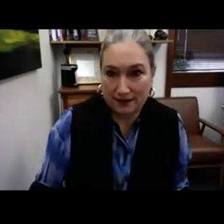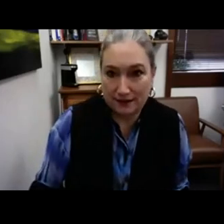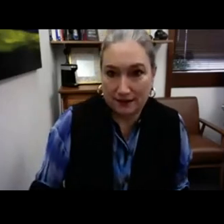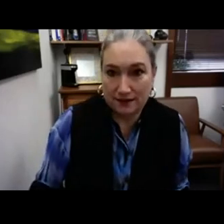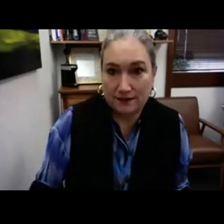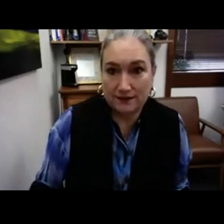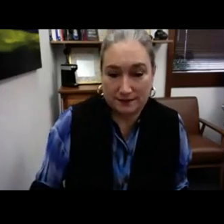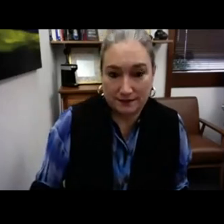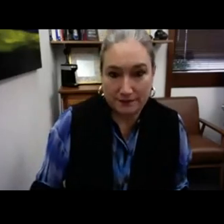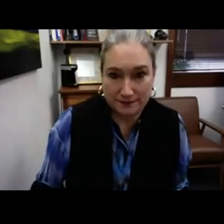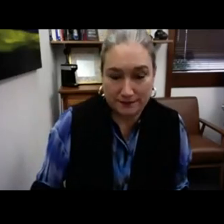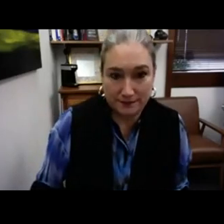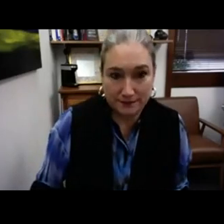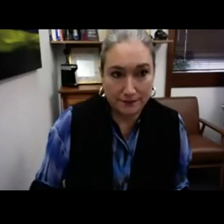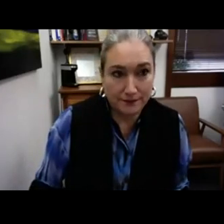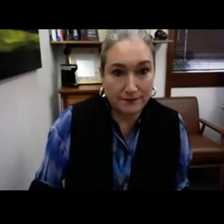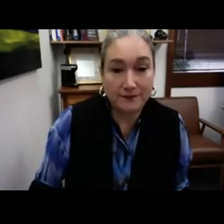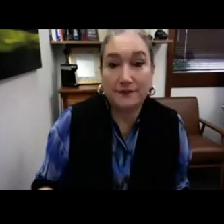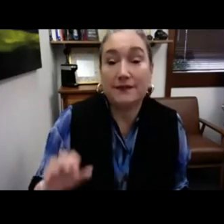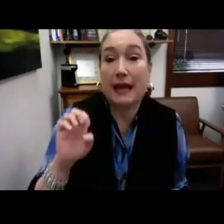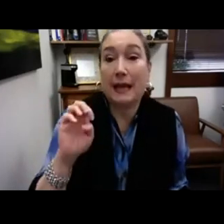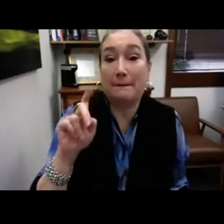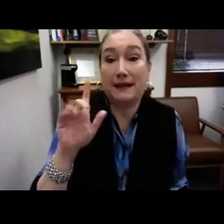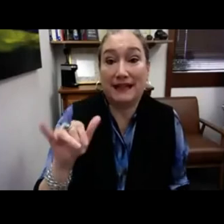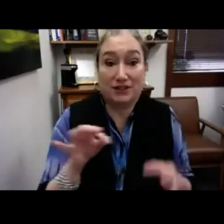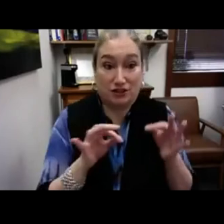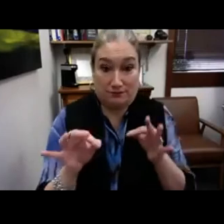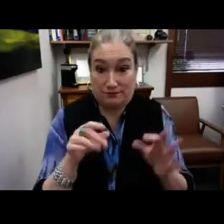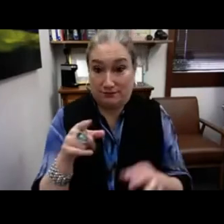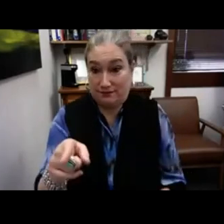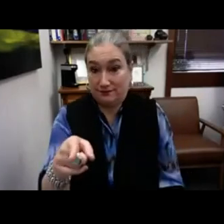So that's hearingization is the title of this, this piece of art.